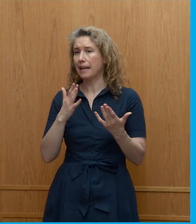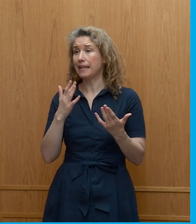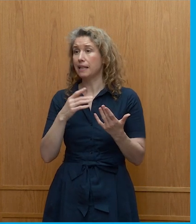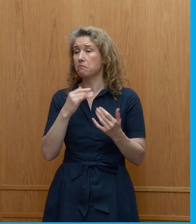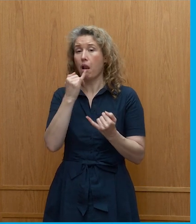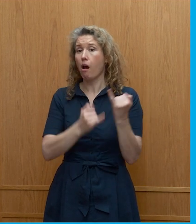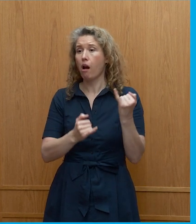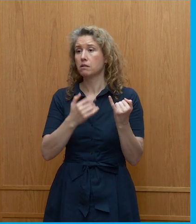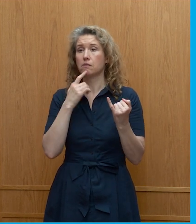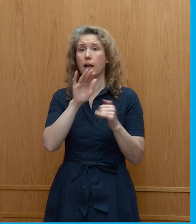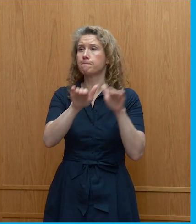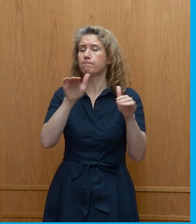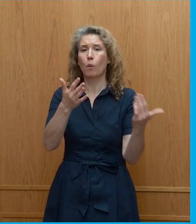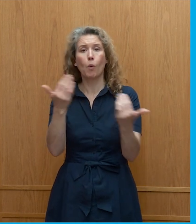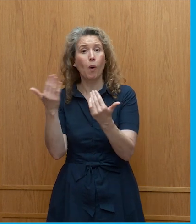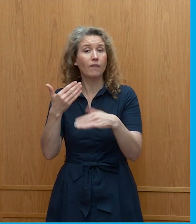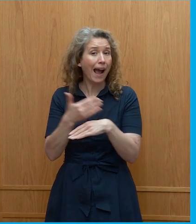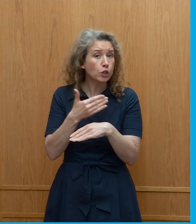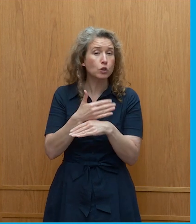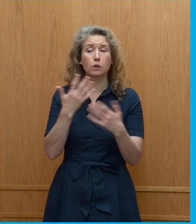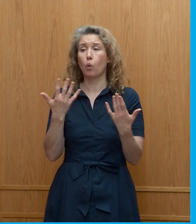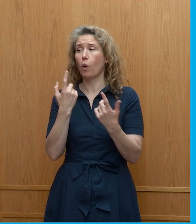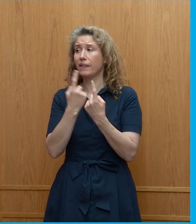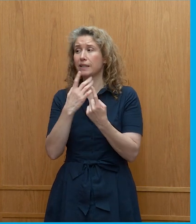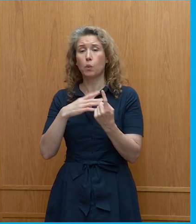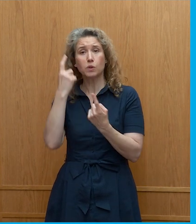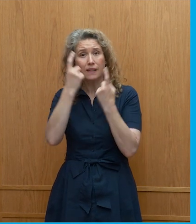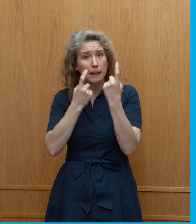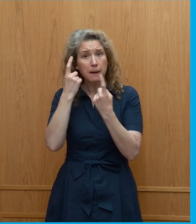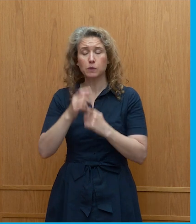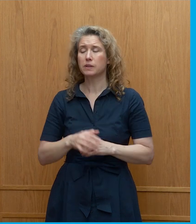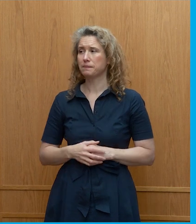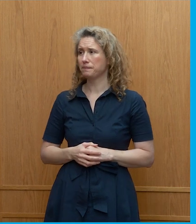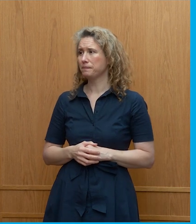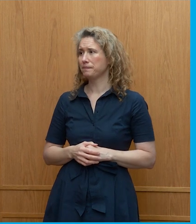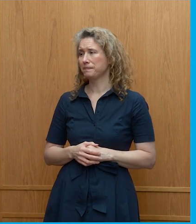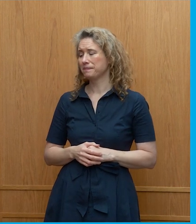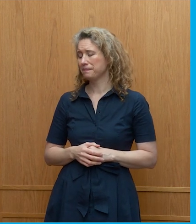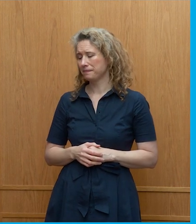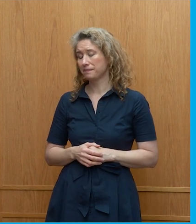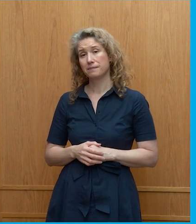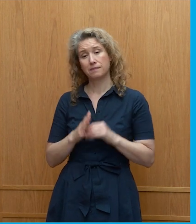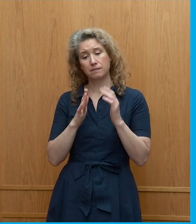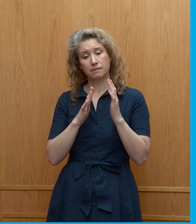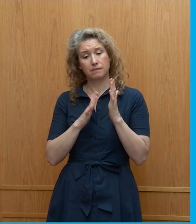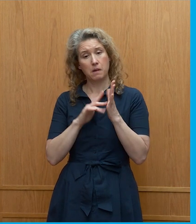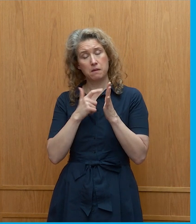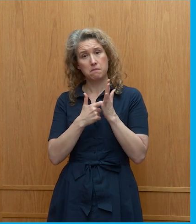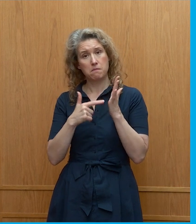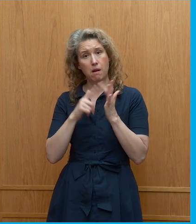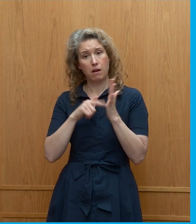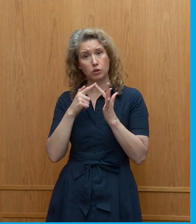points of consideration points of reflection and marta do you want to go first